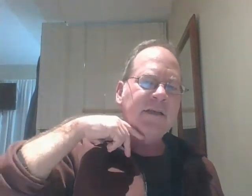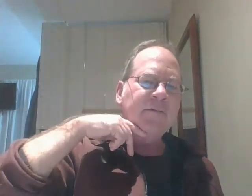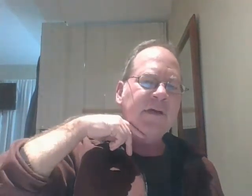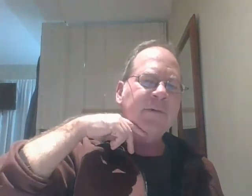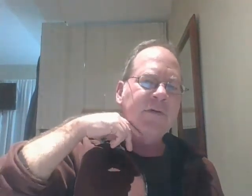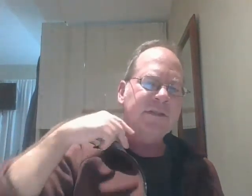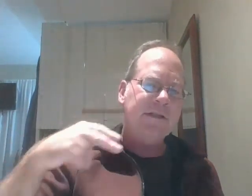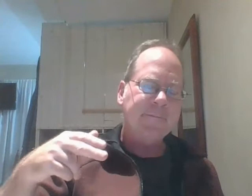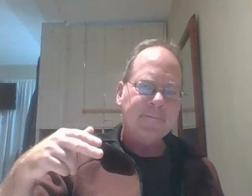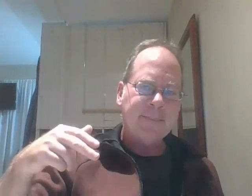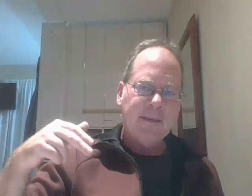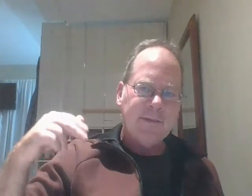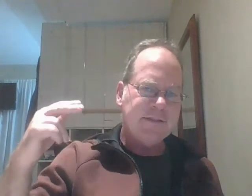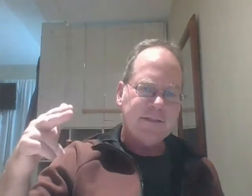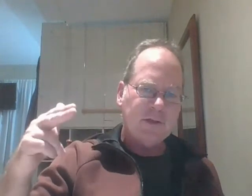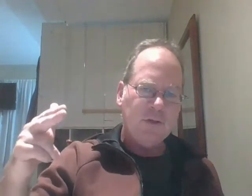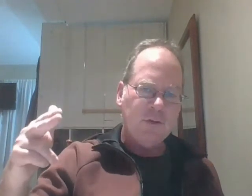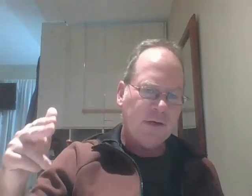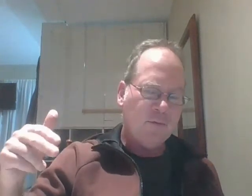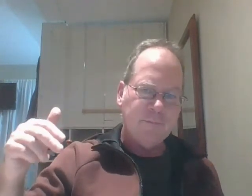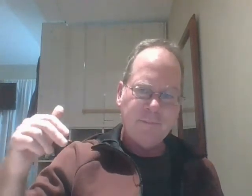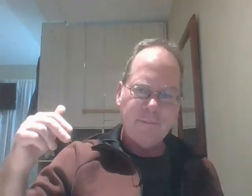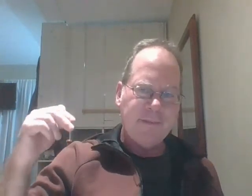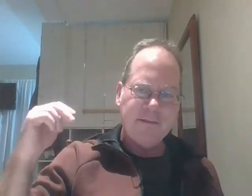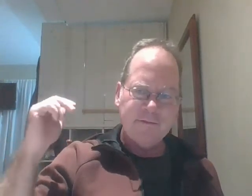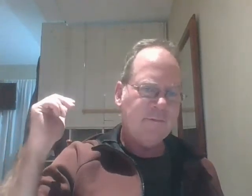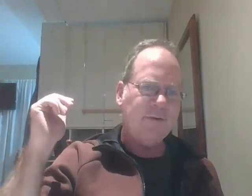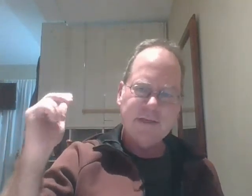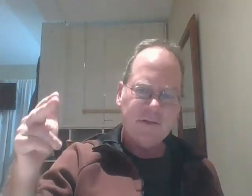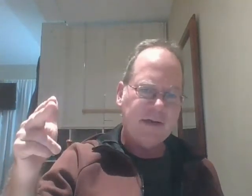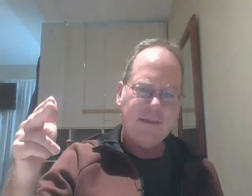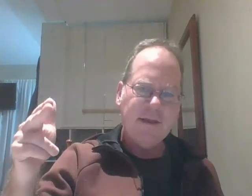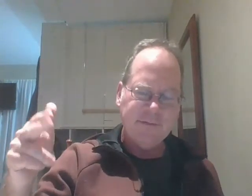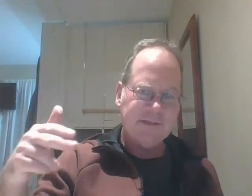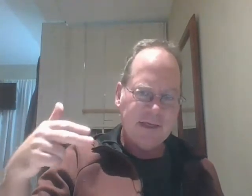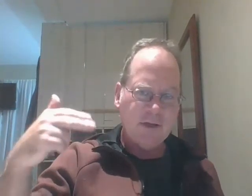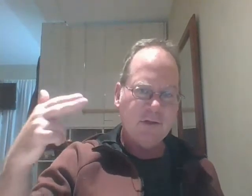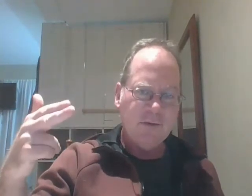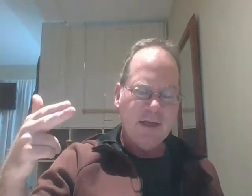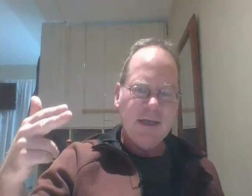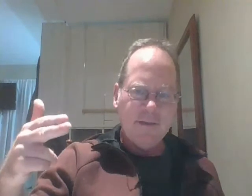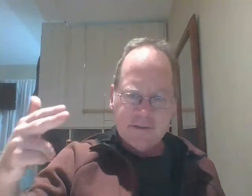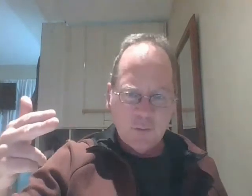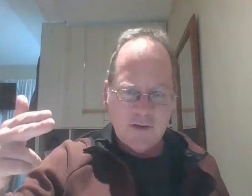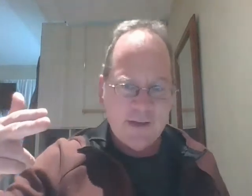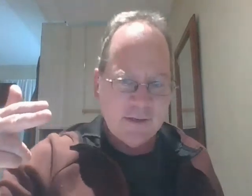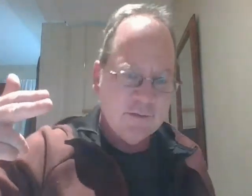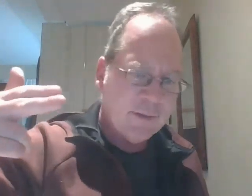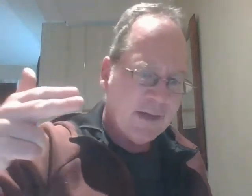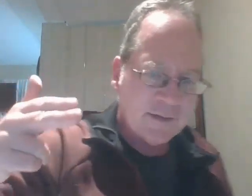what happened recently this is just a clue i don't think this is a predictor of anything i'm just saying a clue and this is one of many clues i'm not claiming